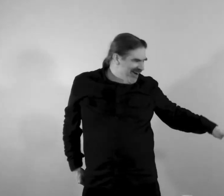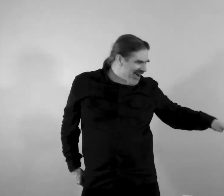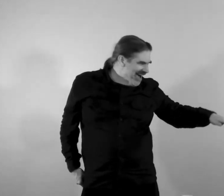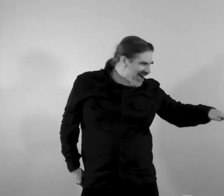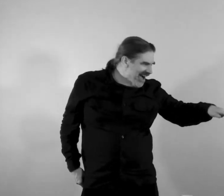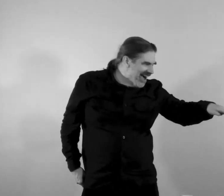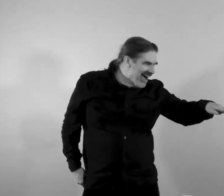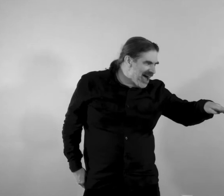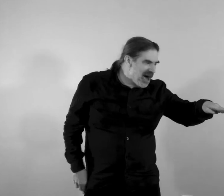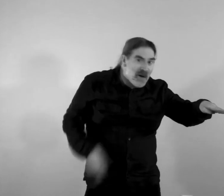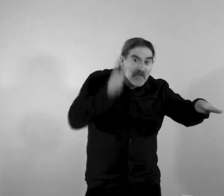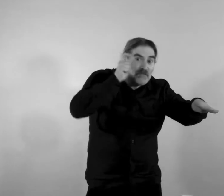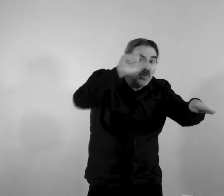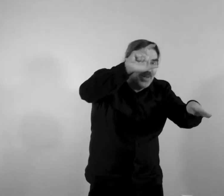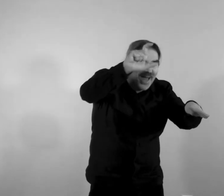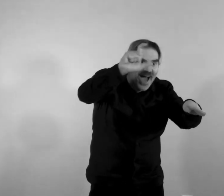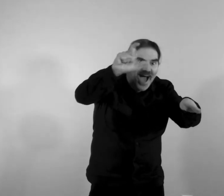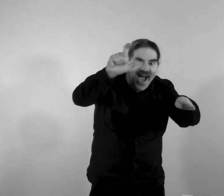The earth and the moon.